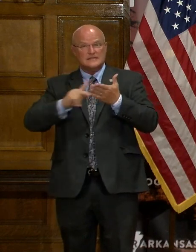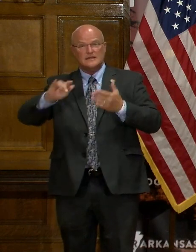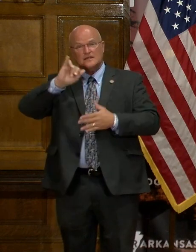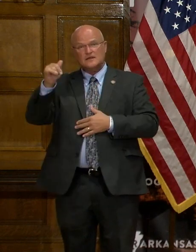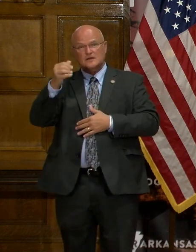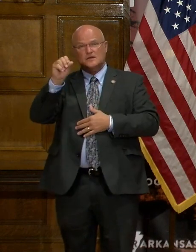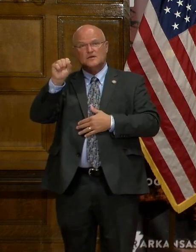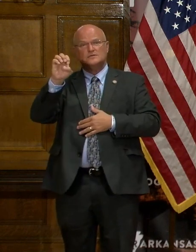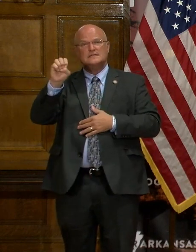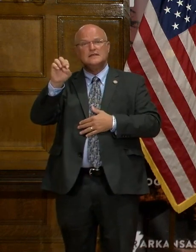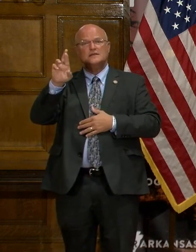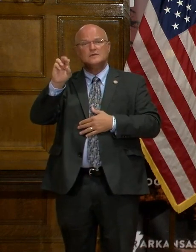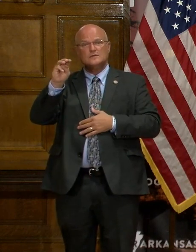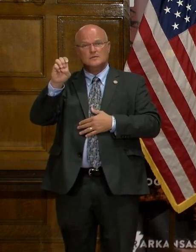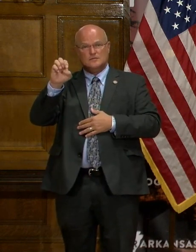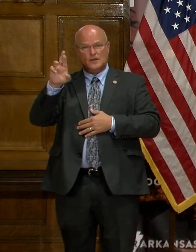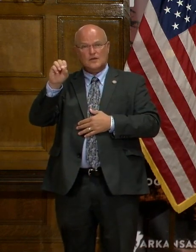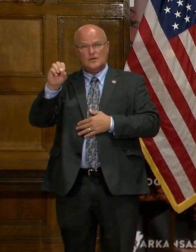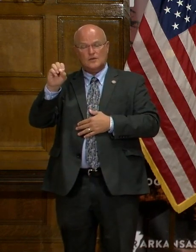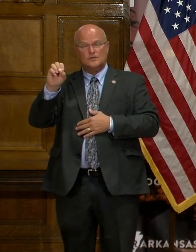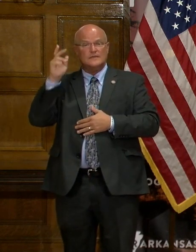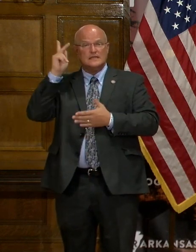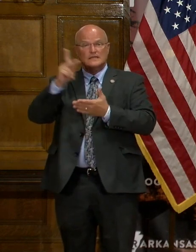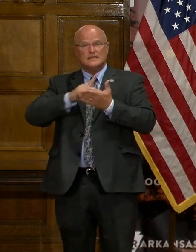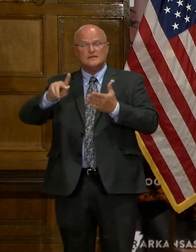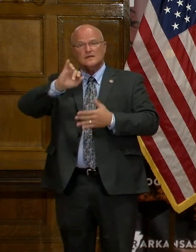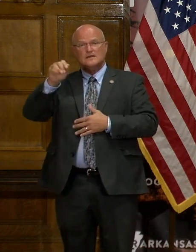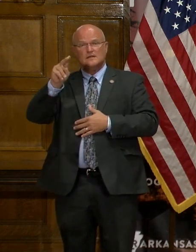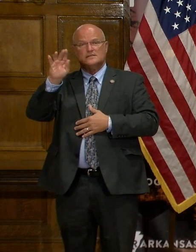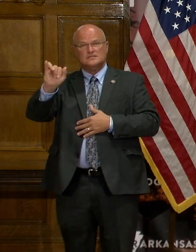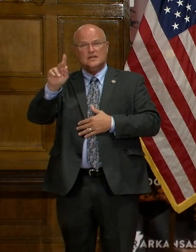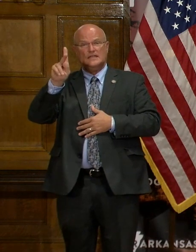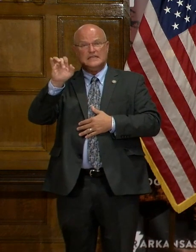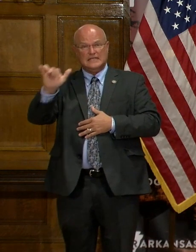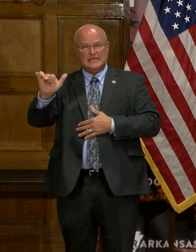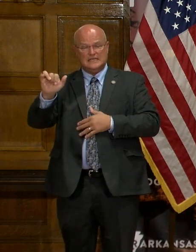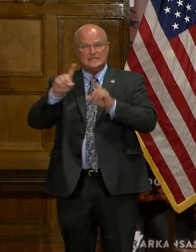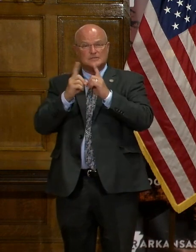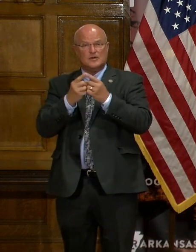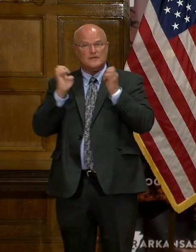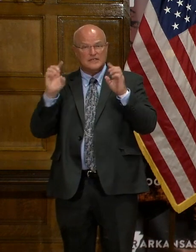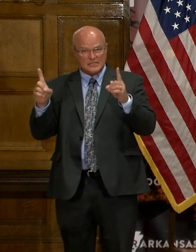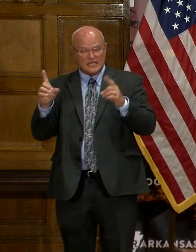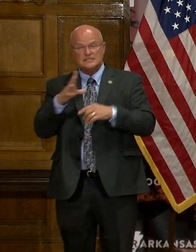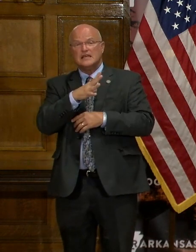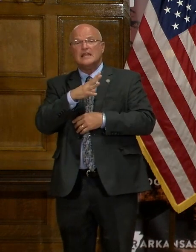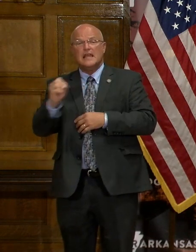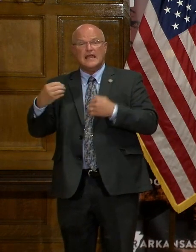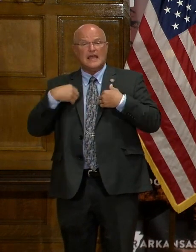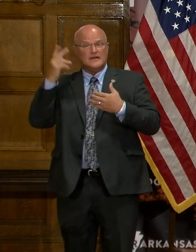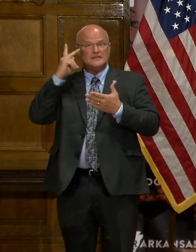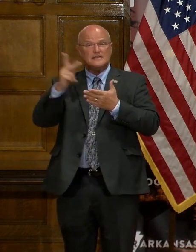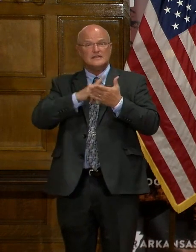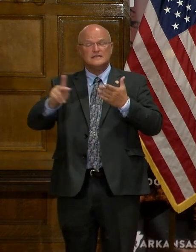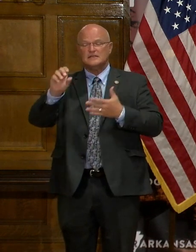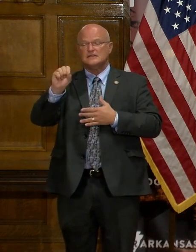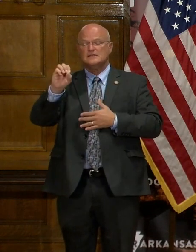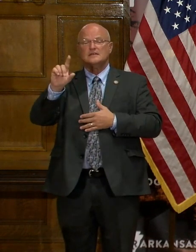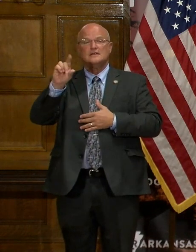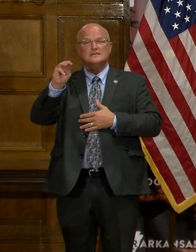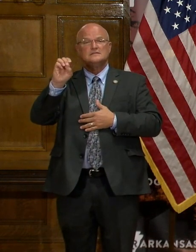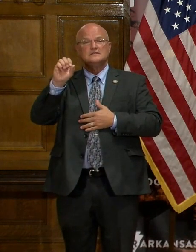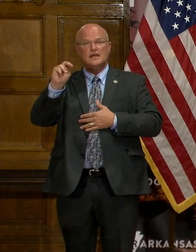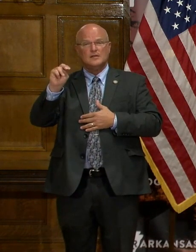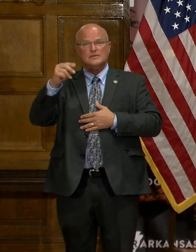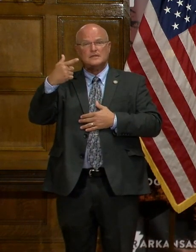Jose Romero, Secretary Johnny Key of Department of Education, and we've got Secretary Solomon Graves here at the